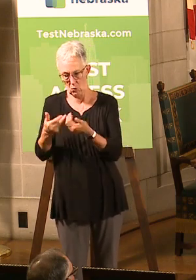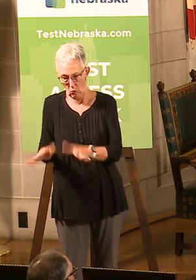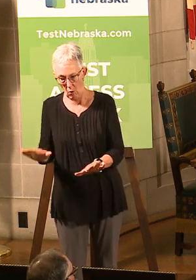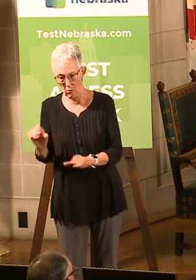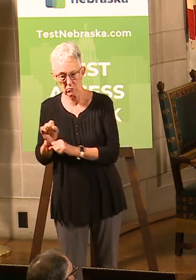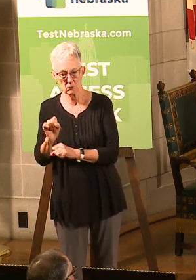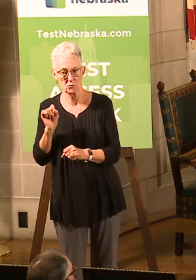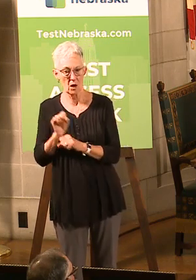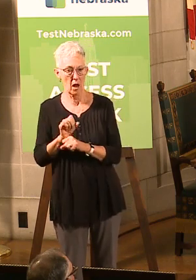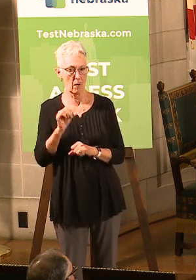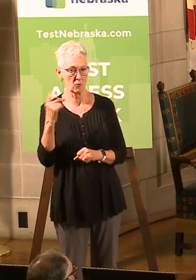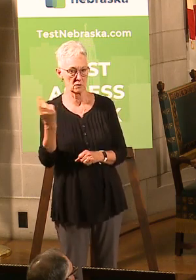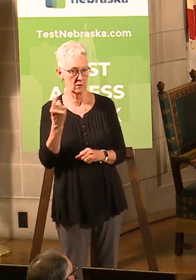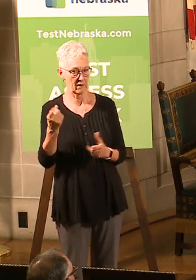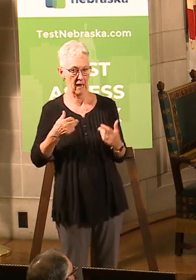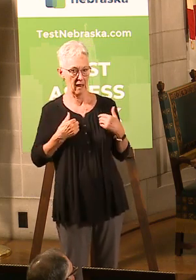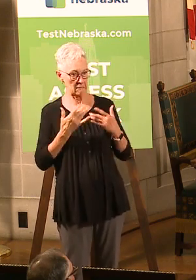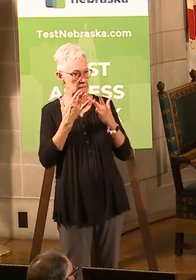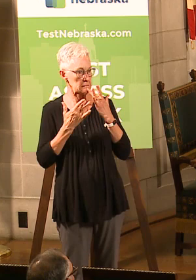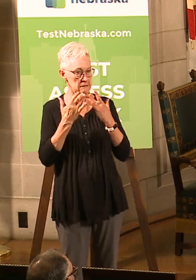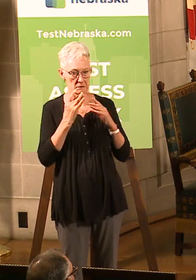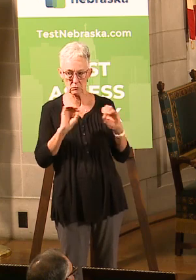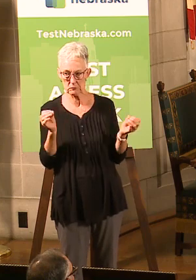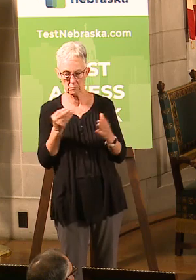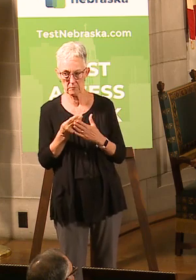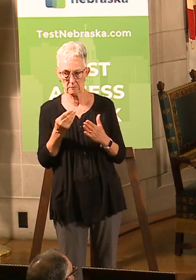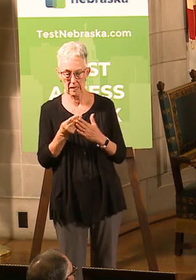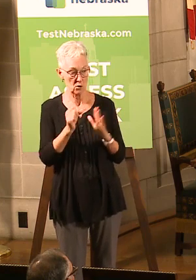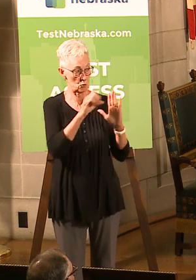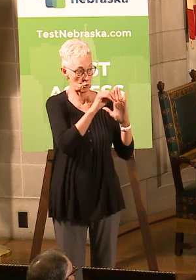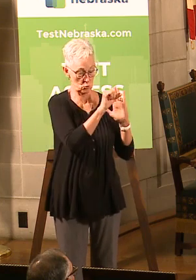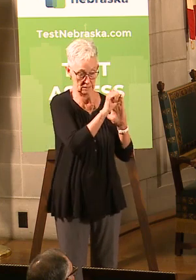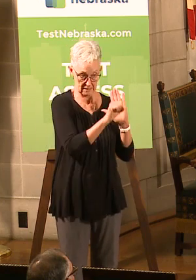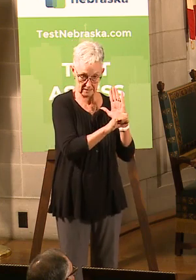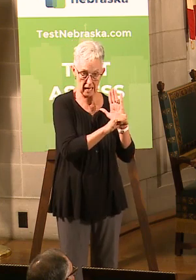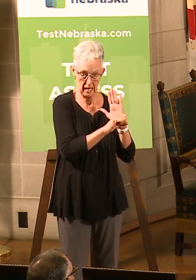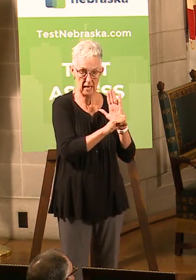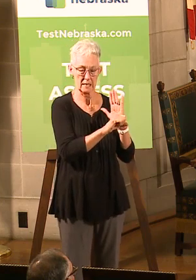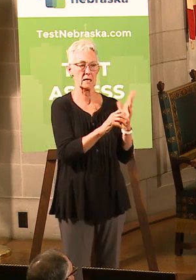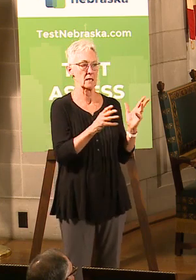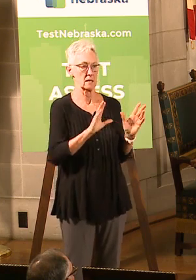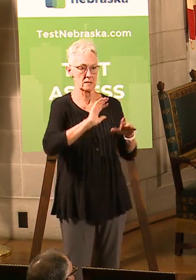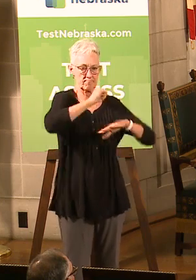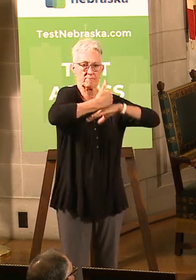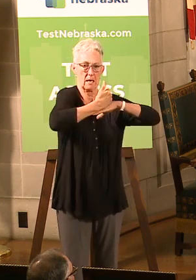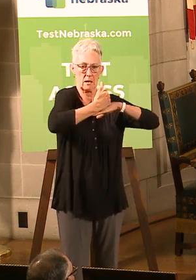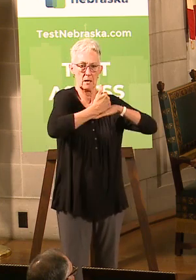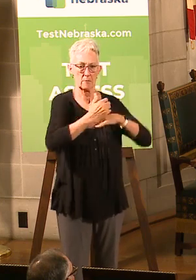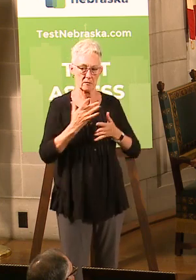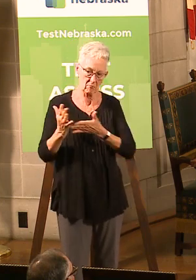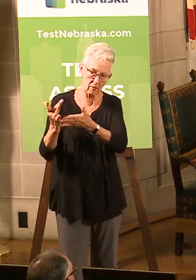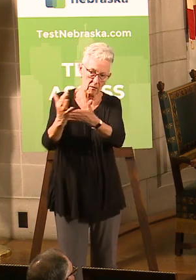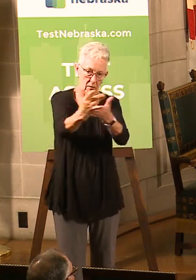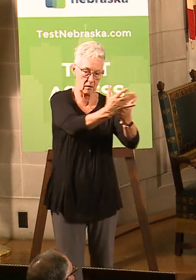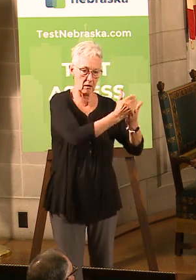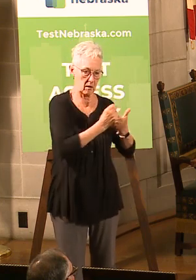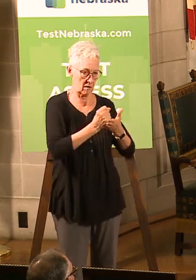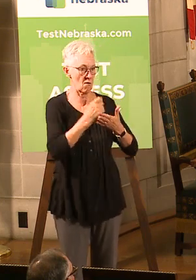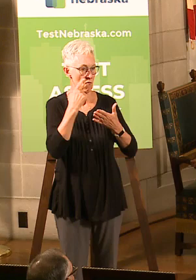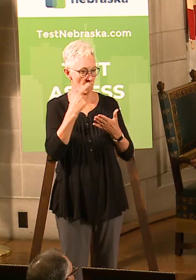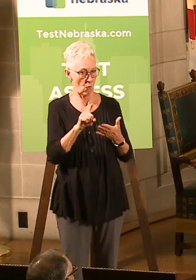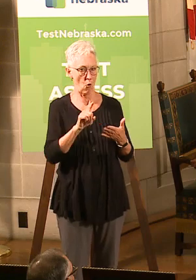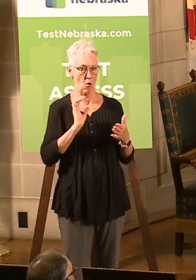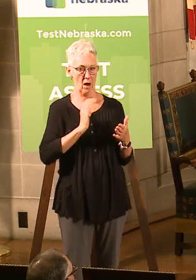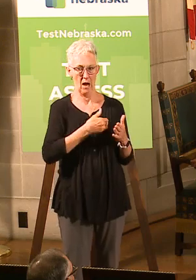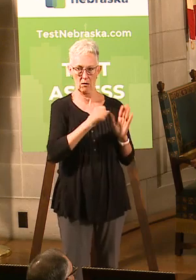And so what we did as a state team, we put together a campaign to be able to help support our food banks here. Our state